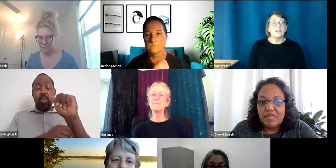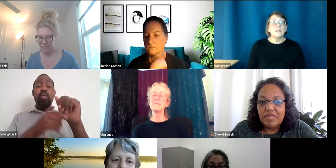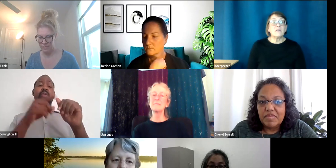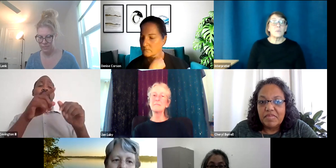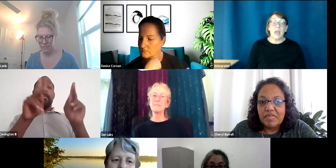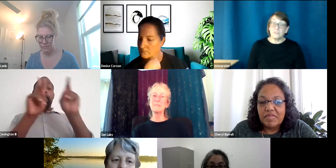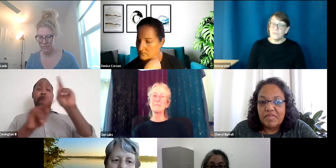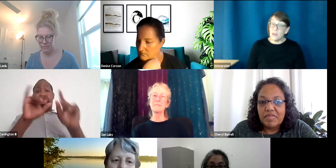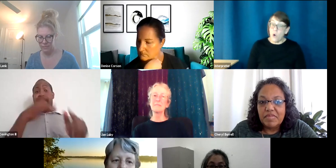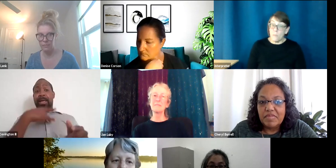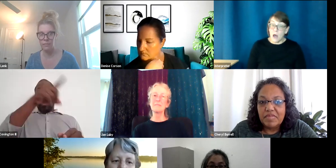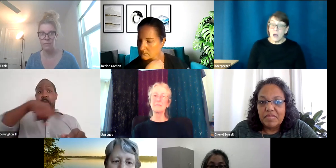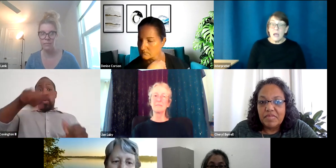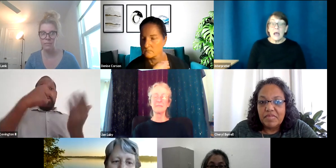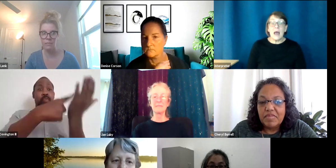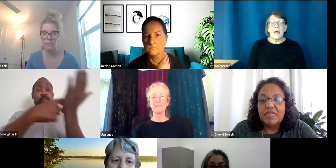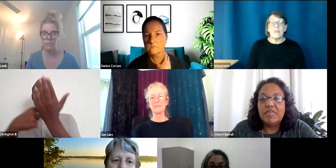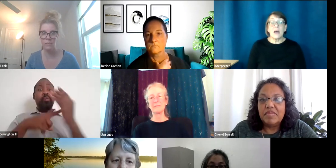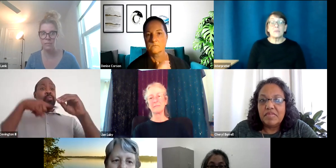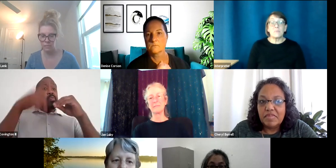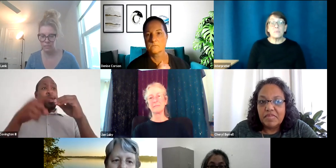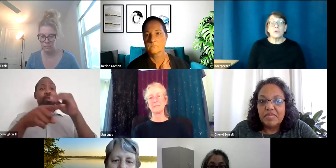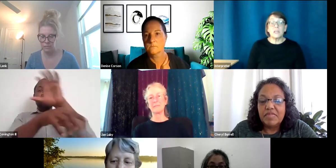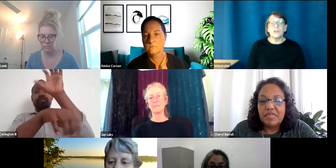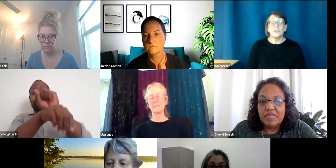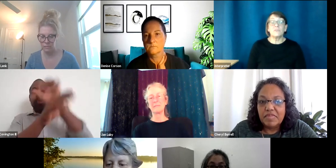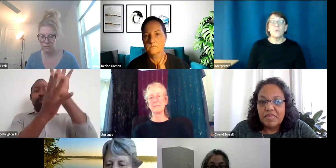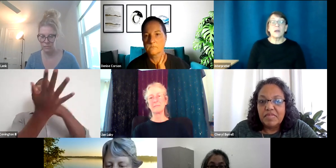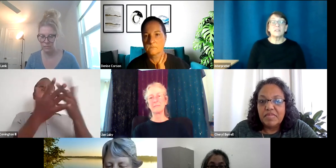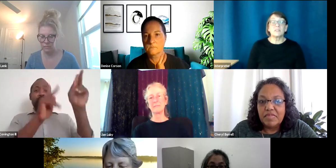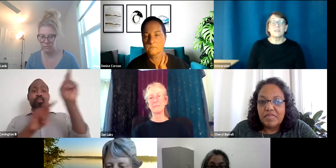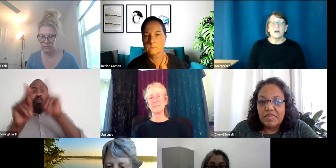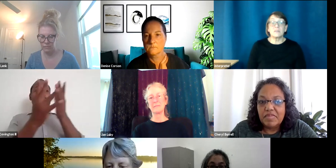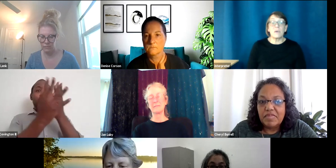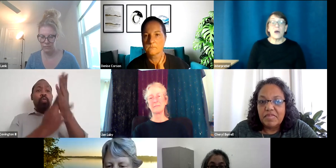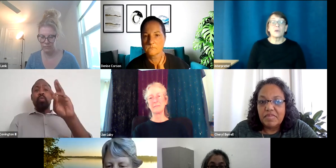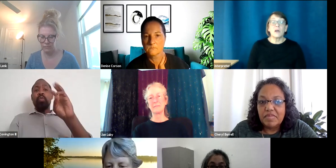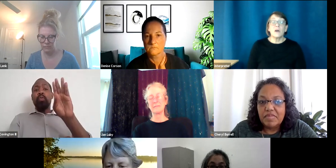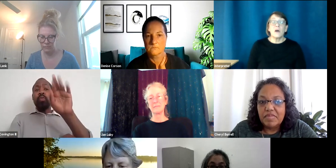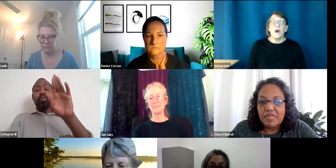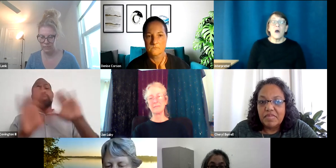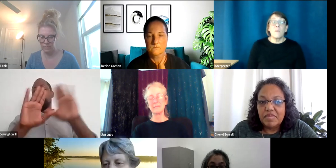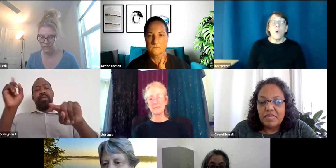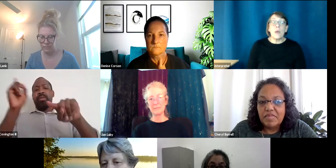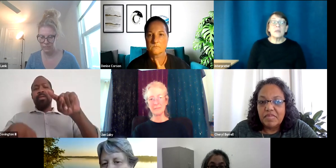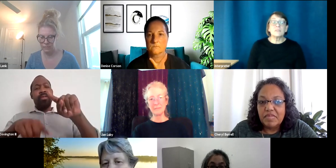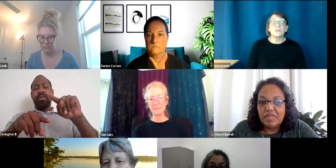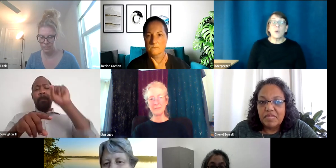that we have to follow OMA and that the people here, if you want to discuss about appointments or